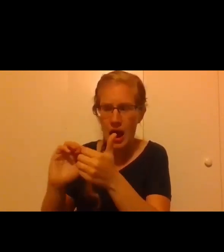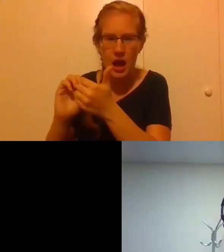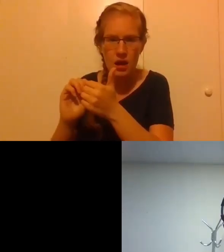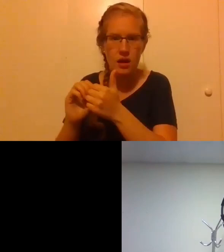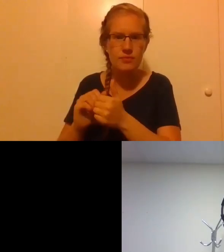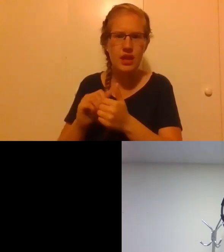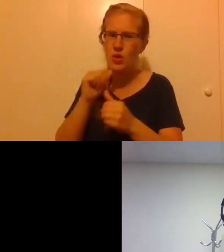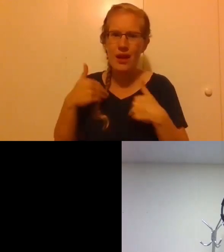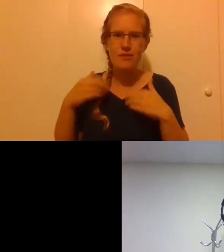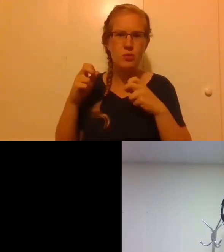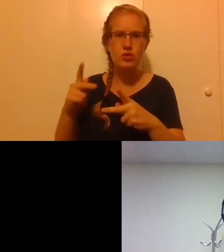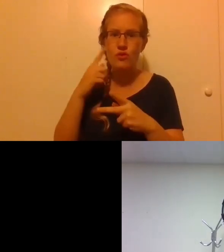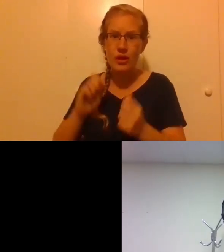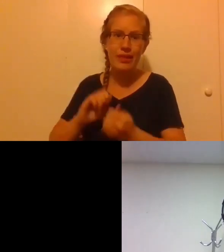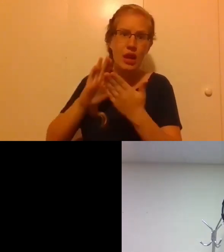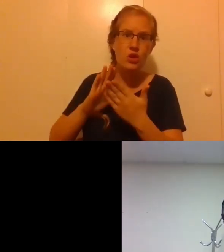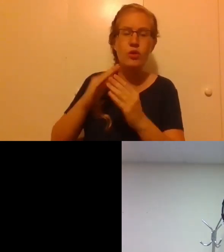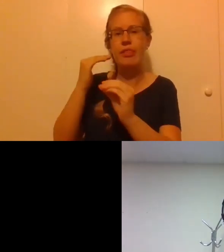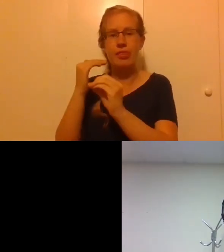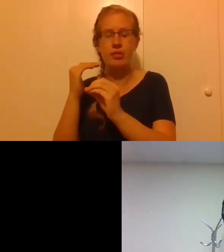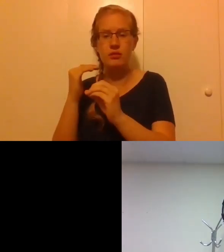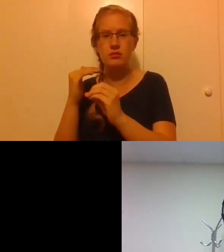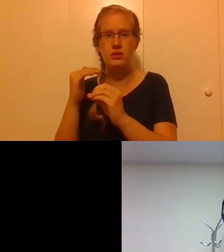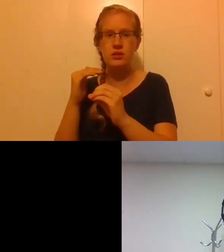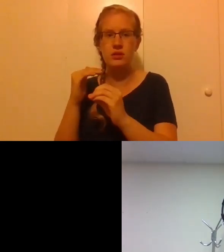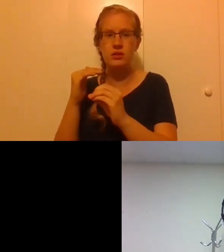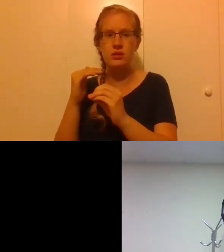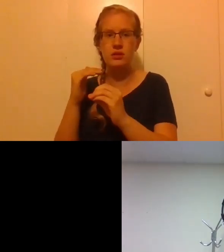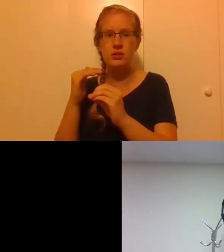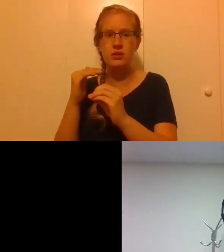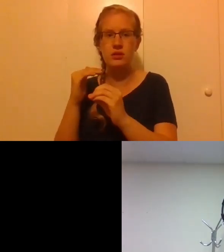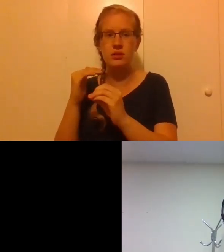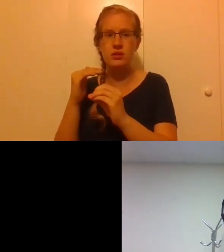encounters in their theological and moral formation as scholars?